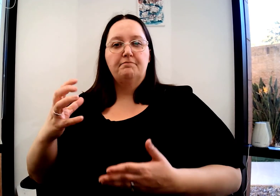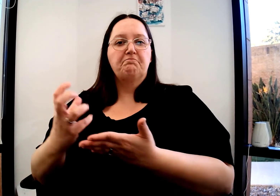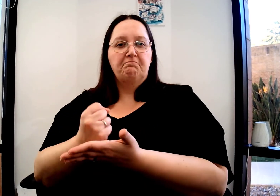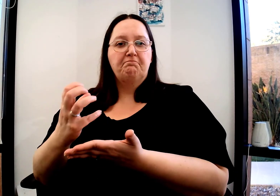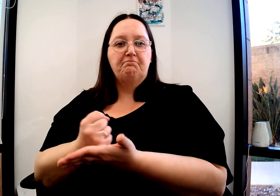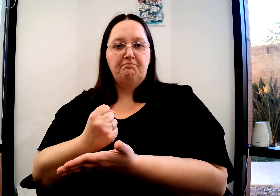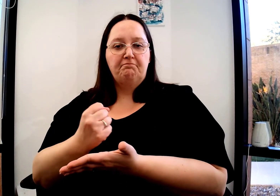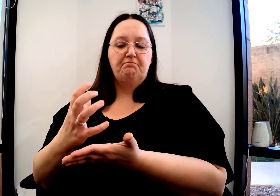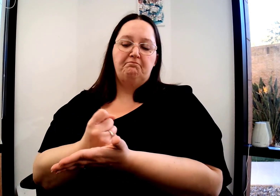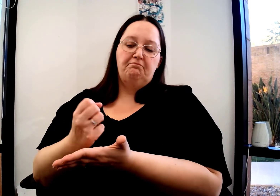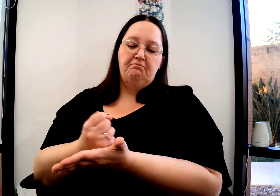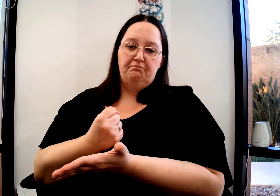income.